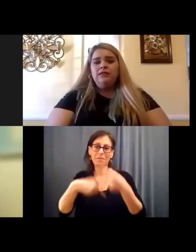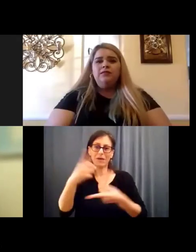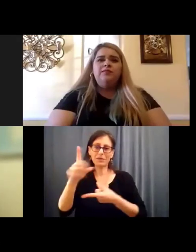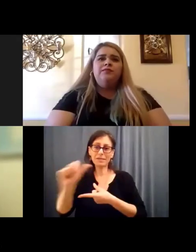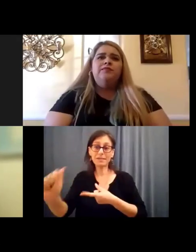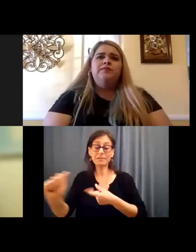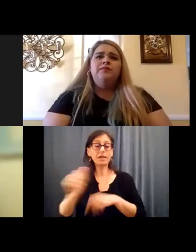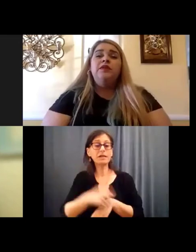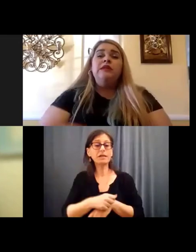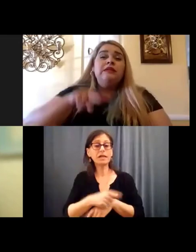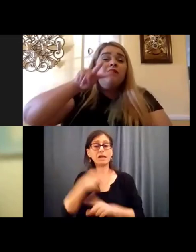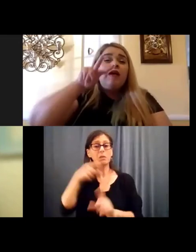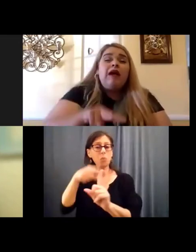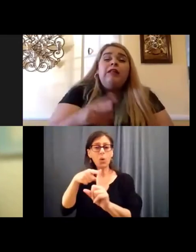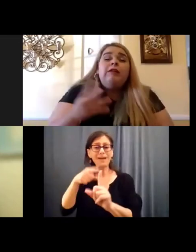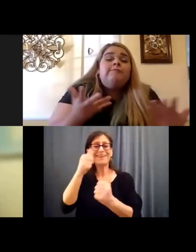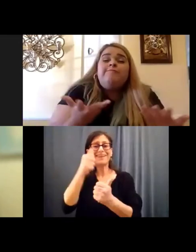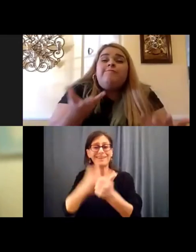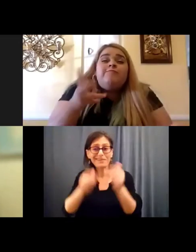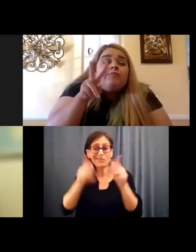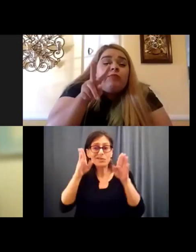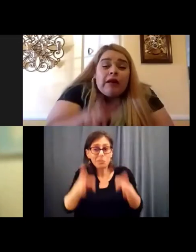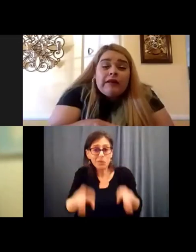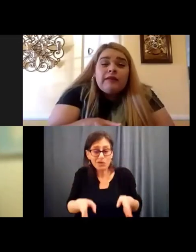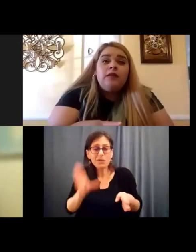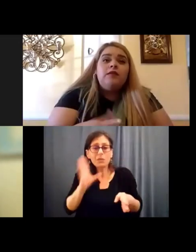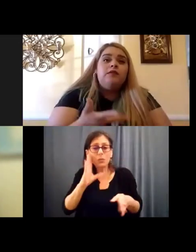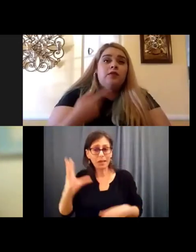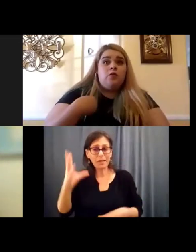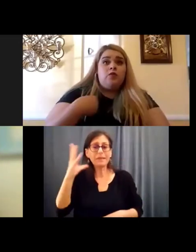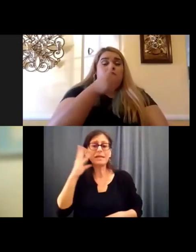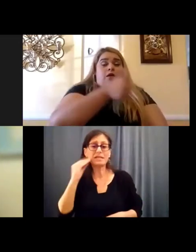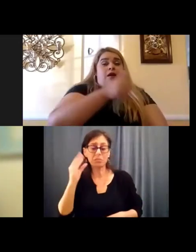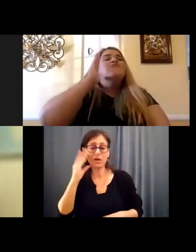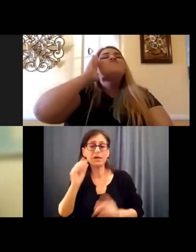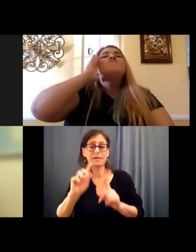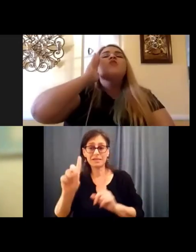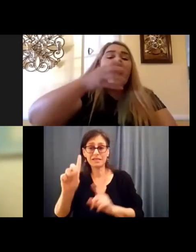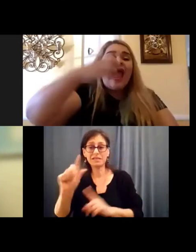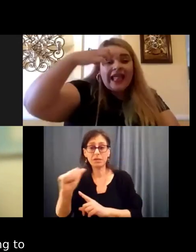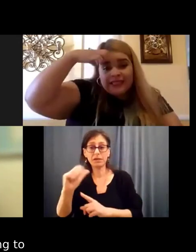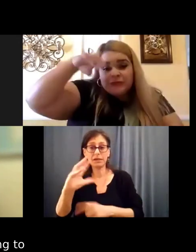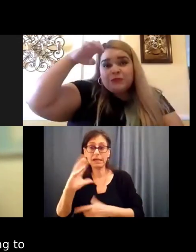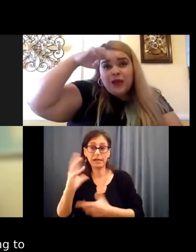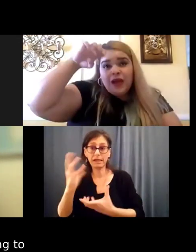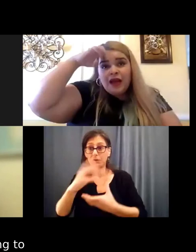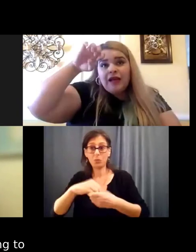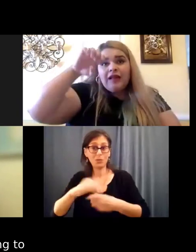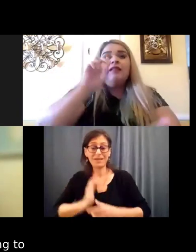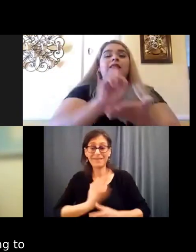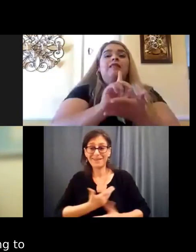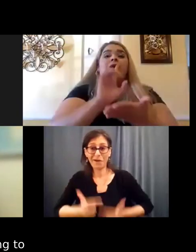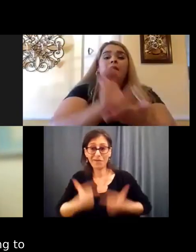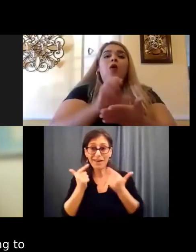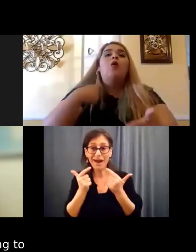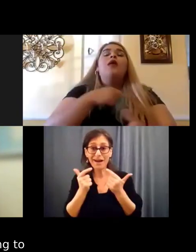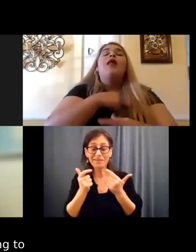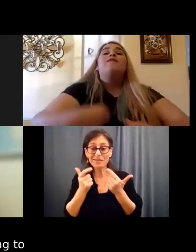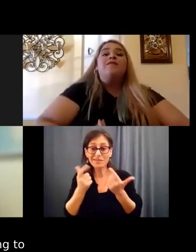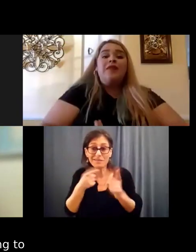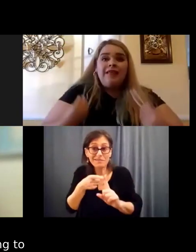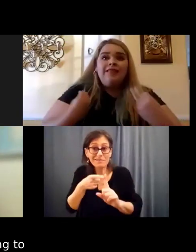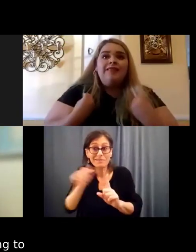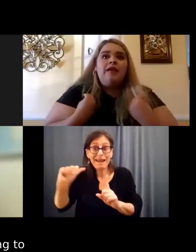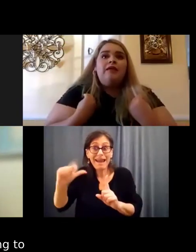truth is, is that each and every one of us are going to experience disability in our lives. If nothing else, age